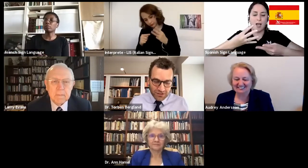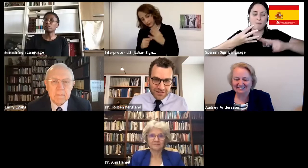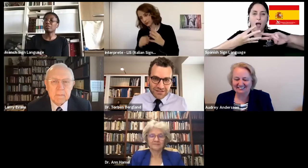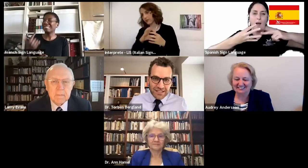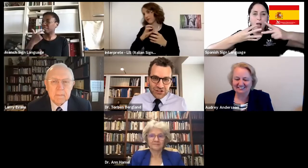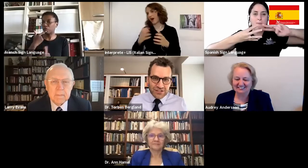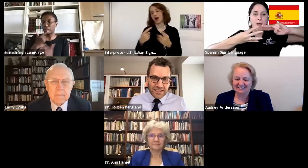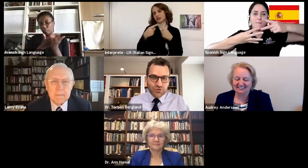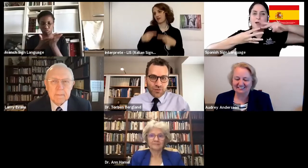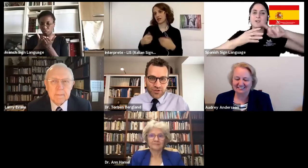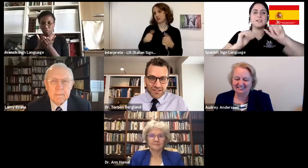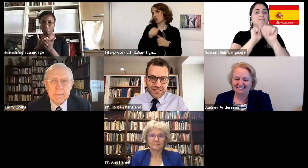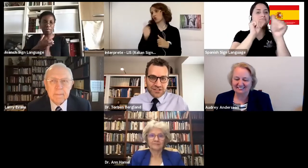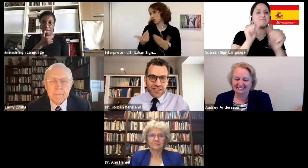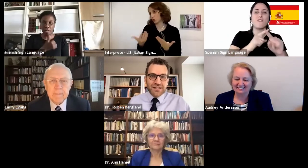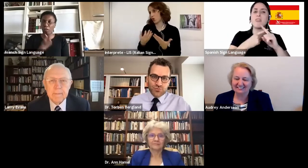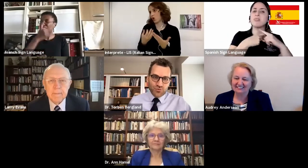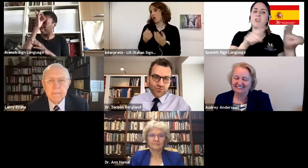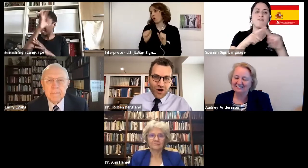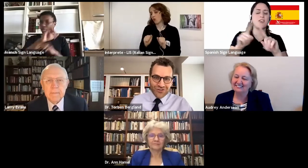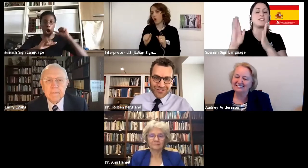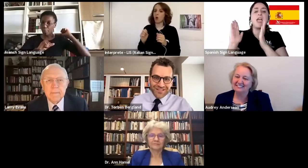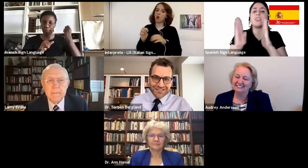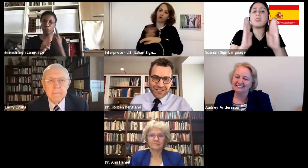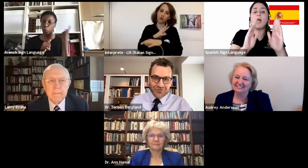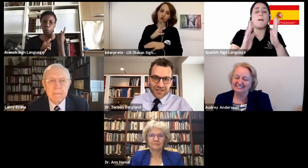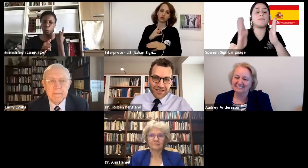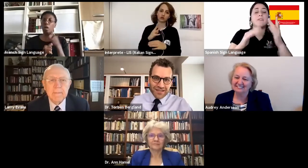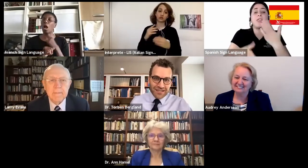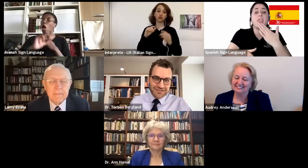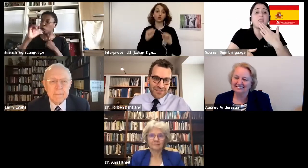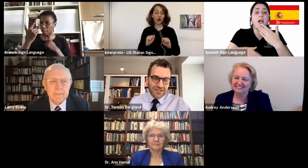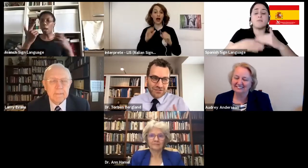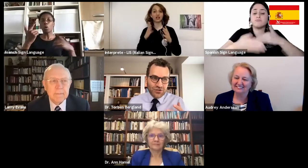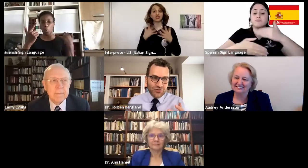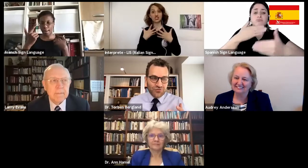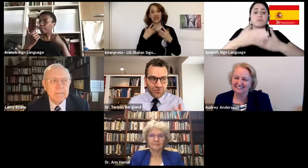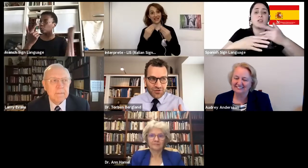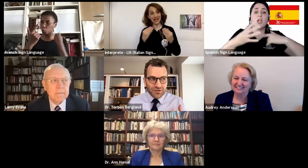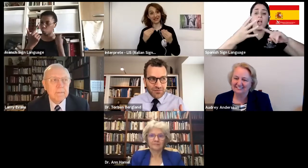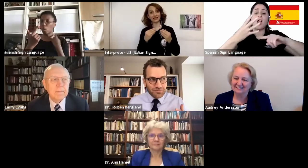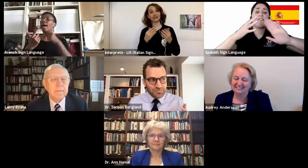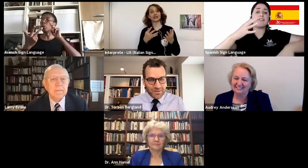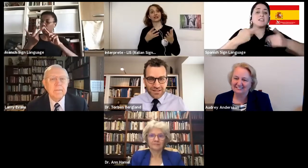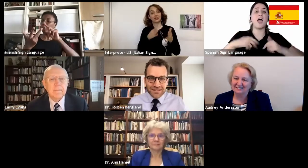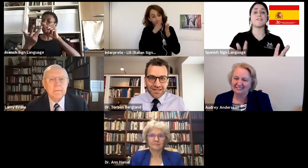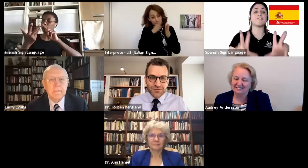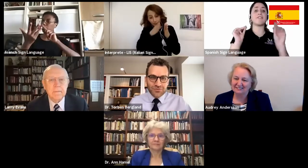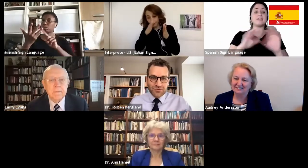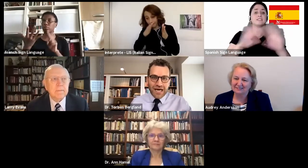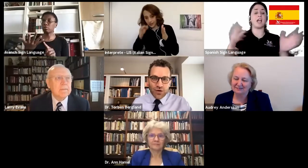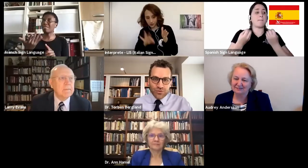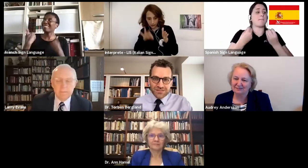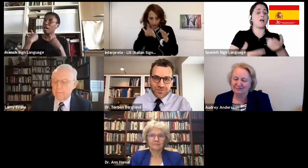that sort of, well, it's stages, and then you come to the end stage and then you move on this kind of thinking that is sort of, uh, in,